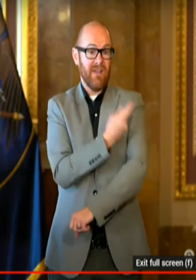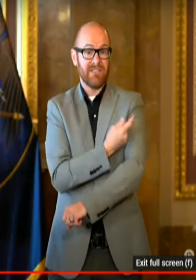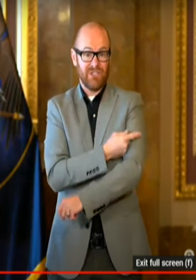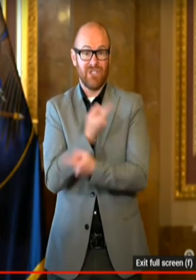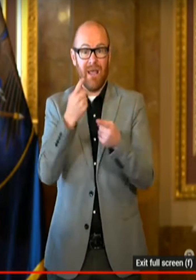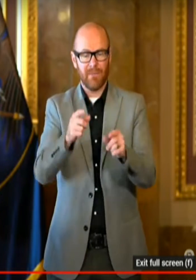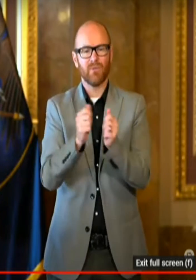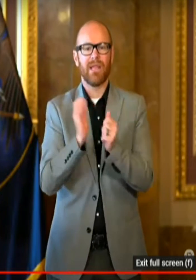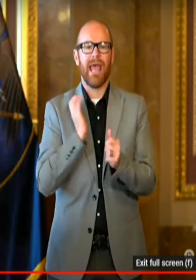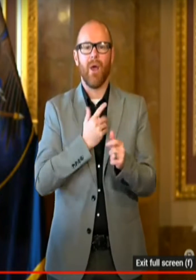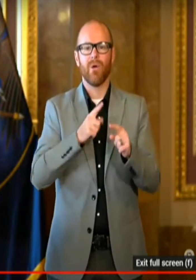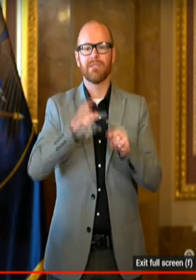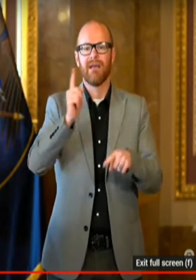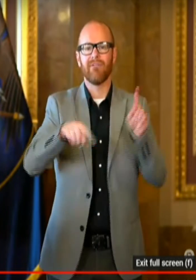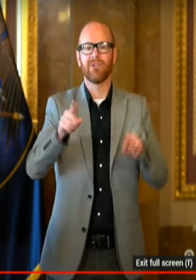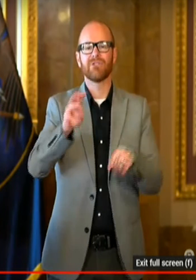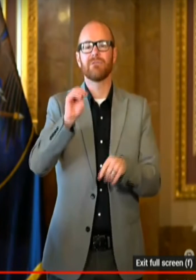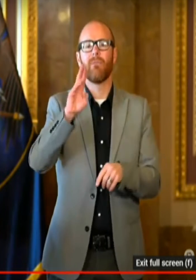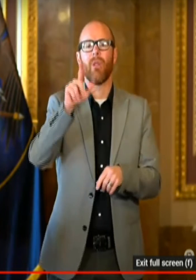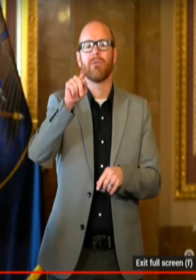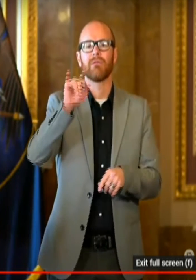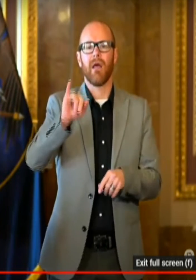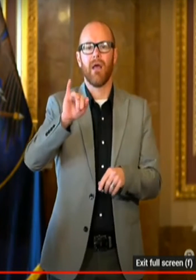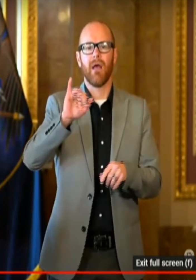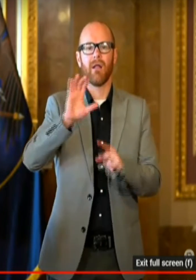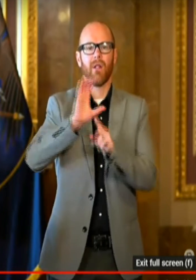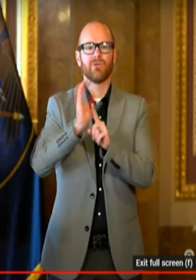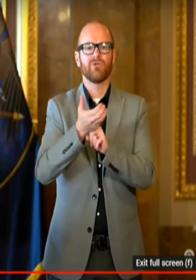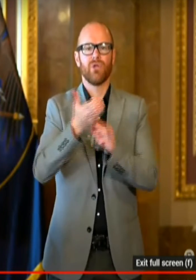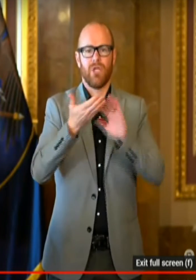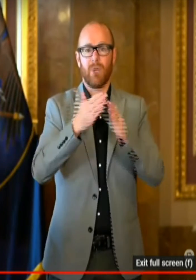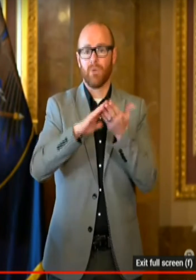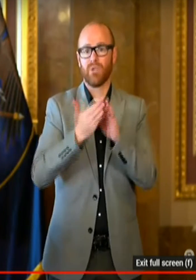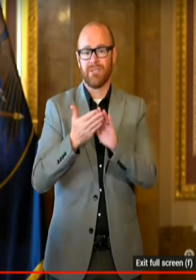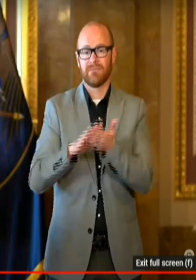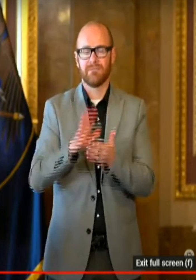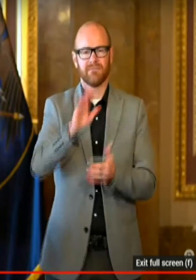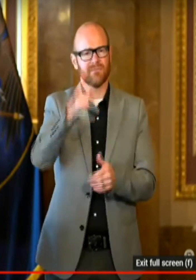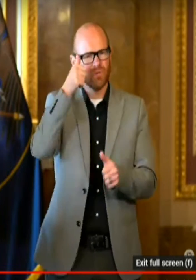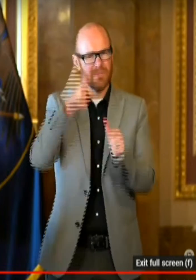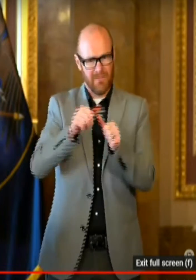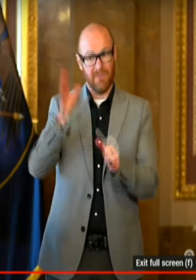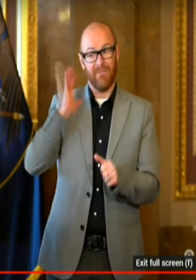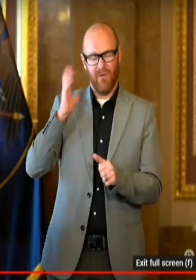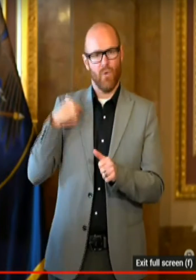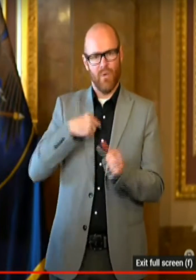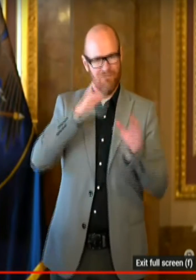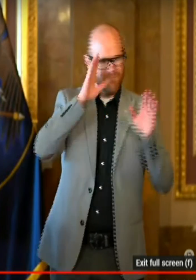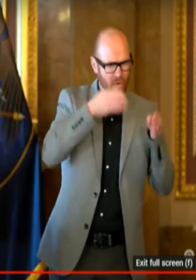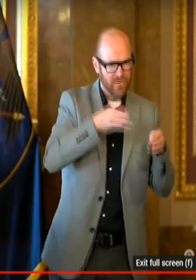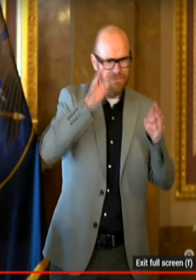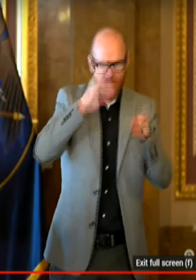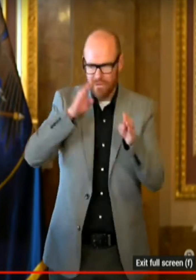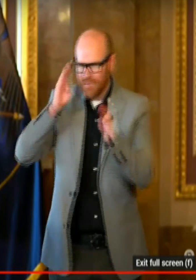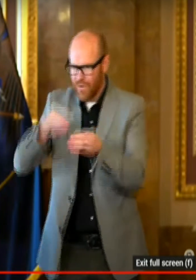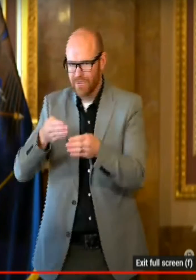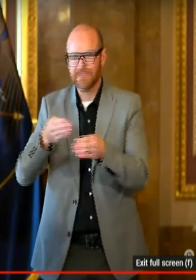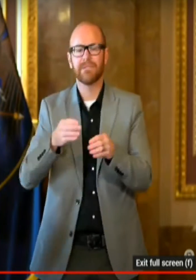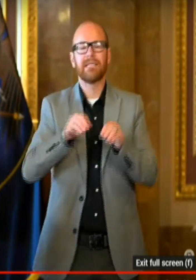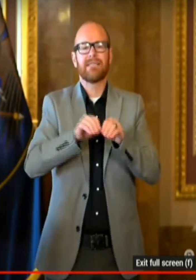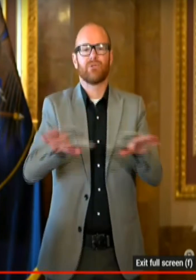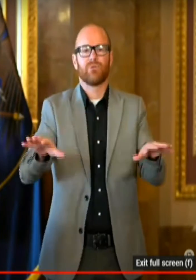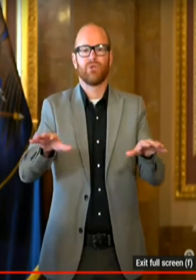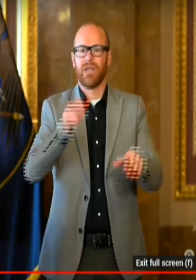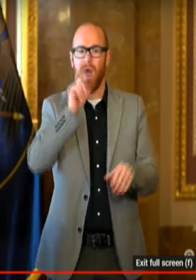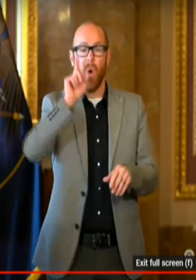multicultural communities. If you remember, we have been focused on making sure that there is an equitable distribution